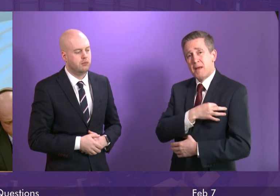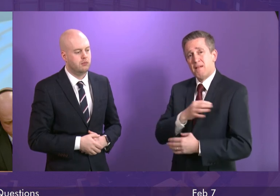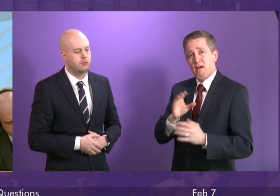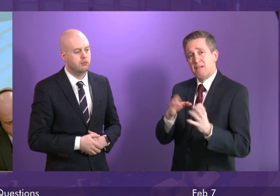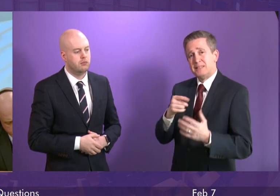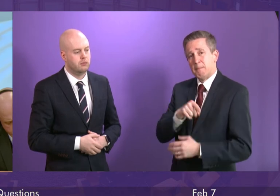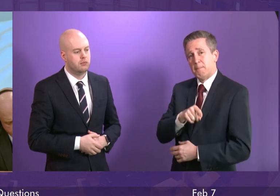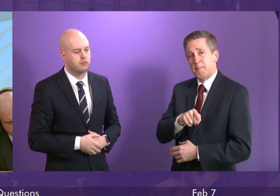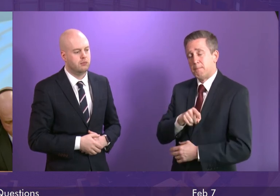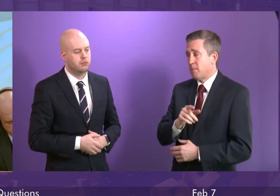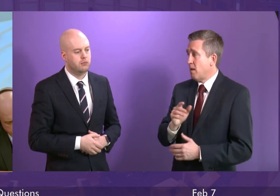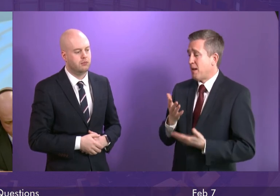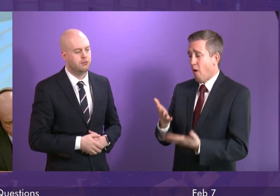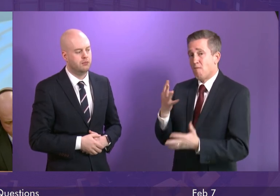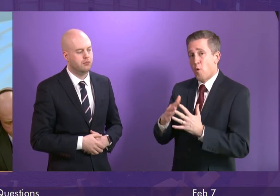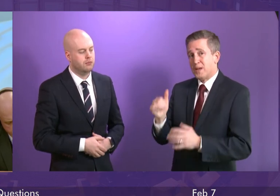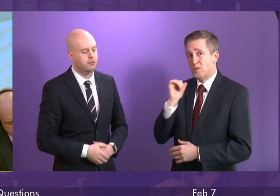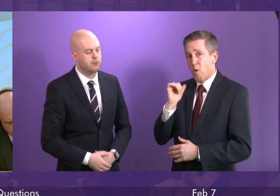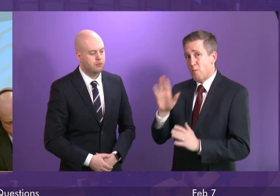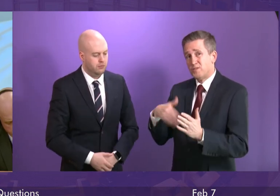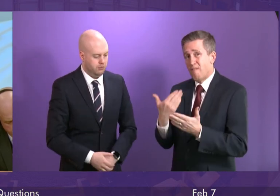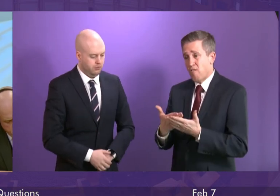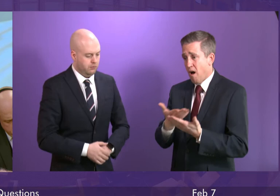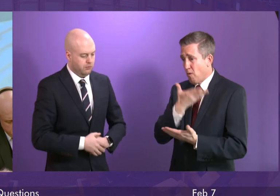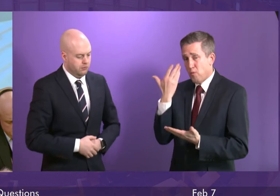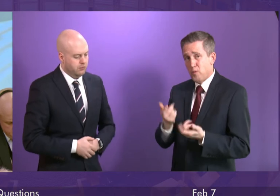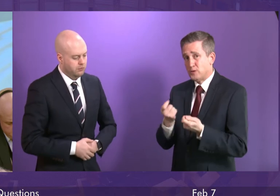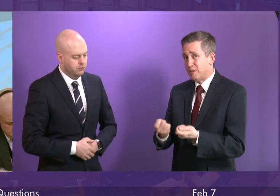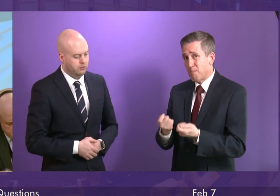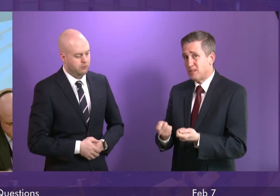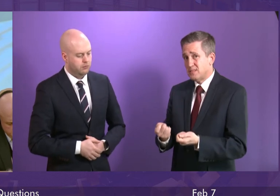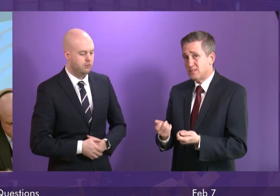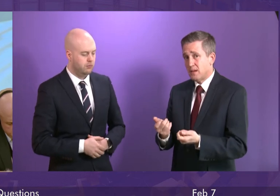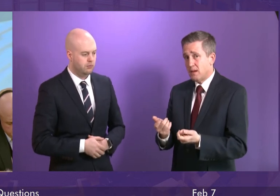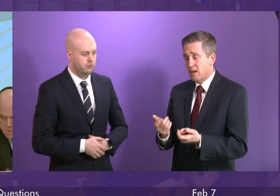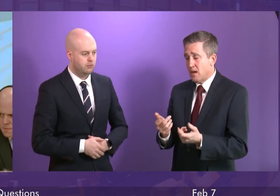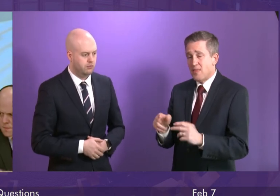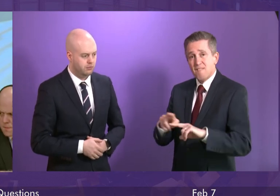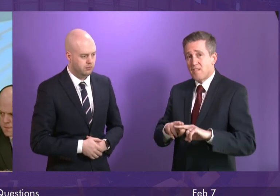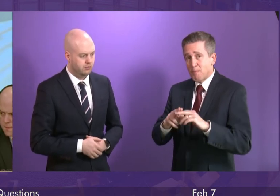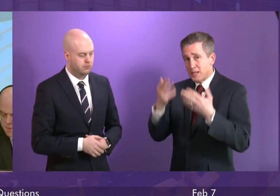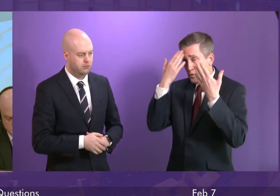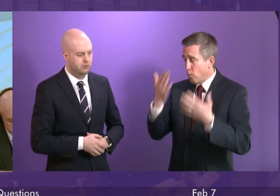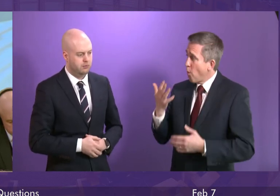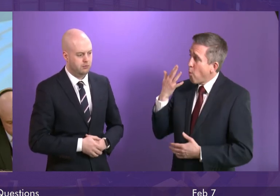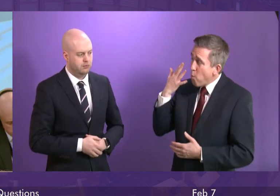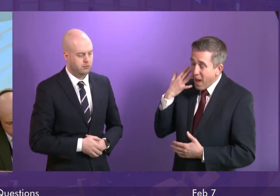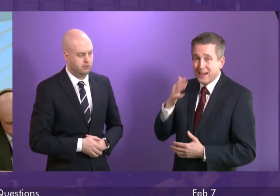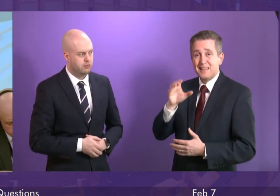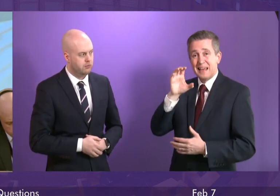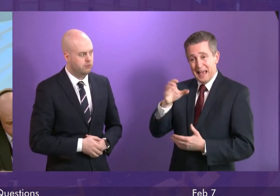some four weeks ago, but no treatment has yet commenced, and no prospect given to the family of a start date.